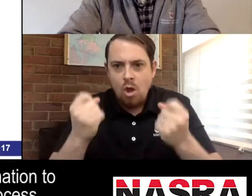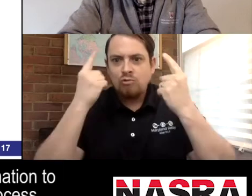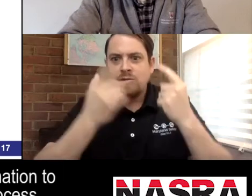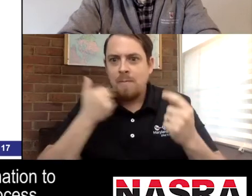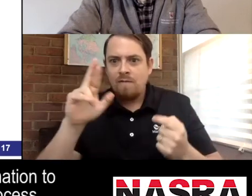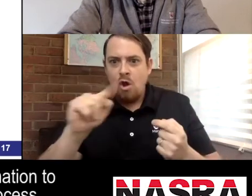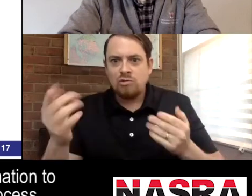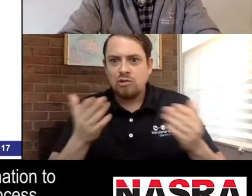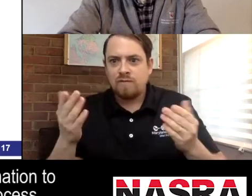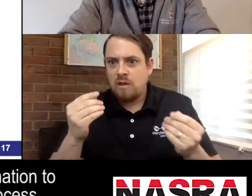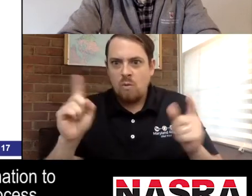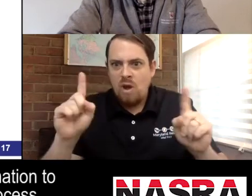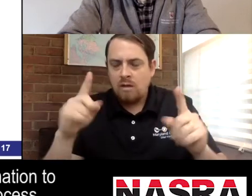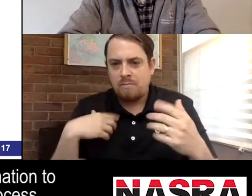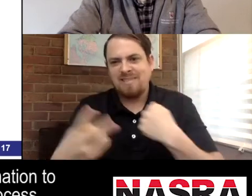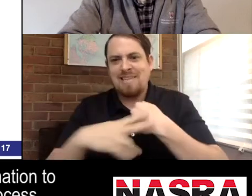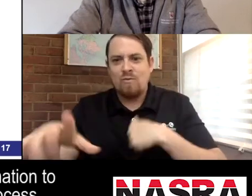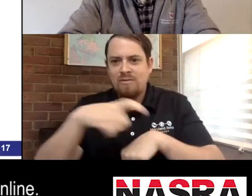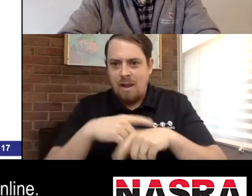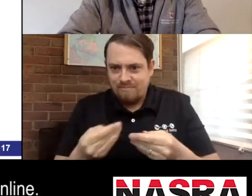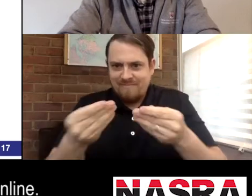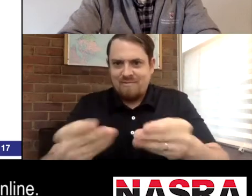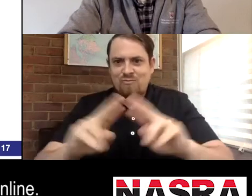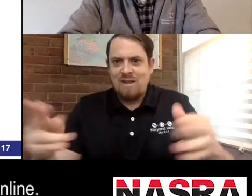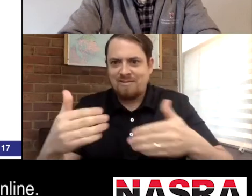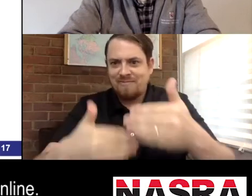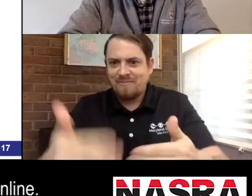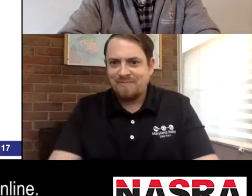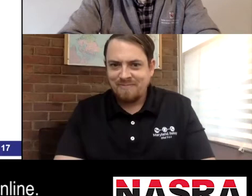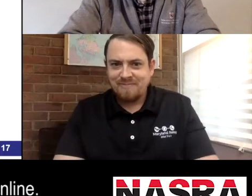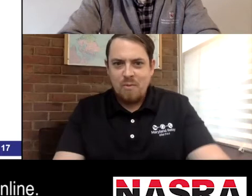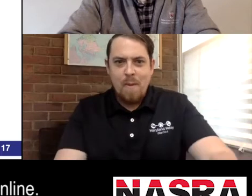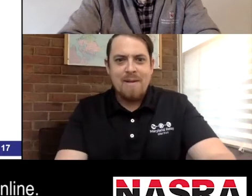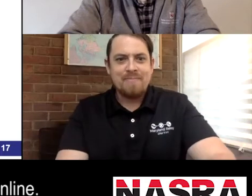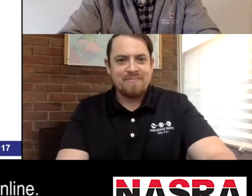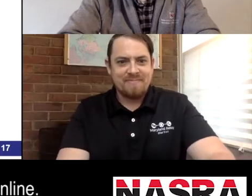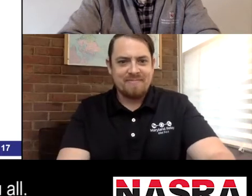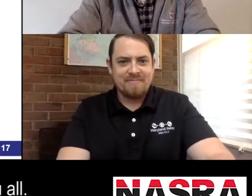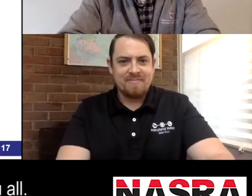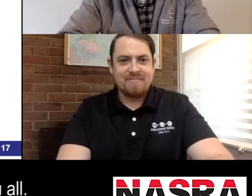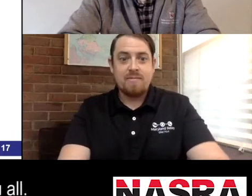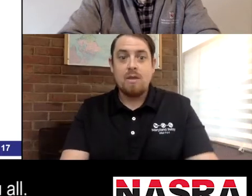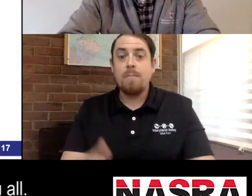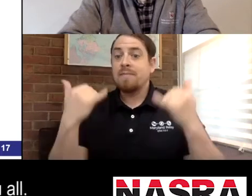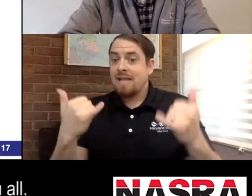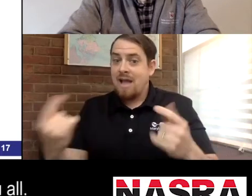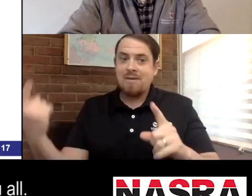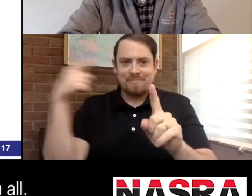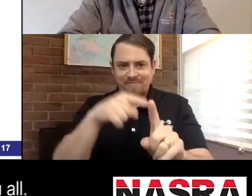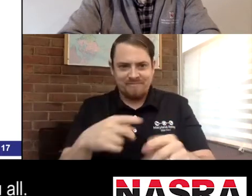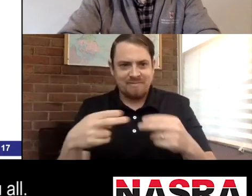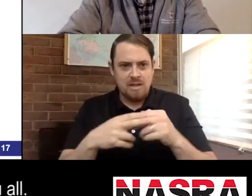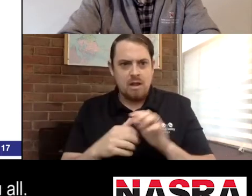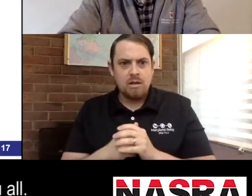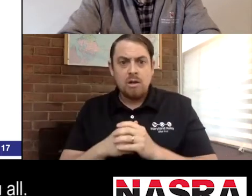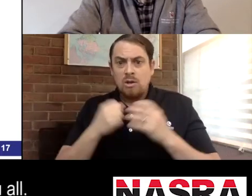additional information to help guide you through the process and navigate. Bringing RTT online just to be a time saver to